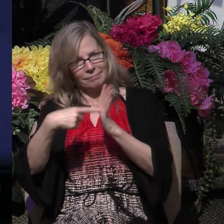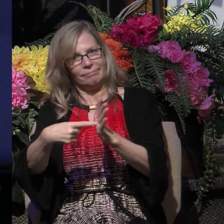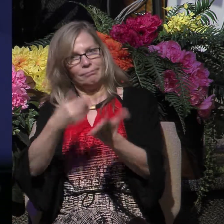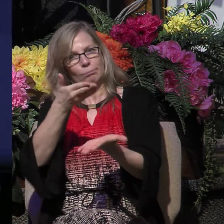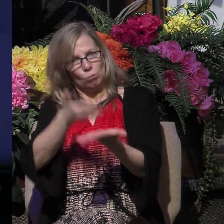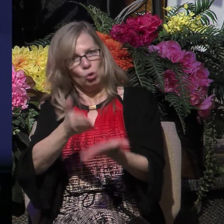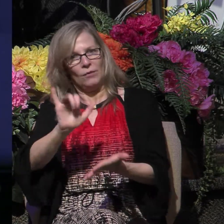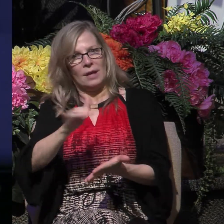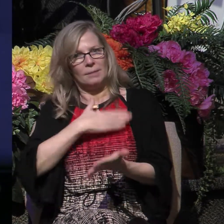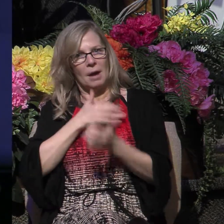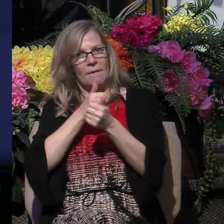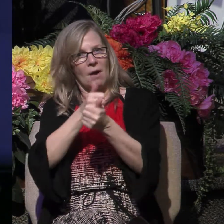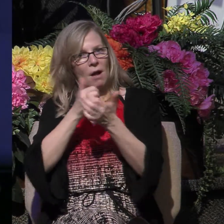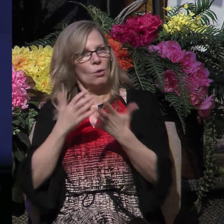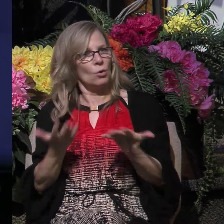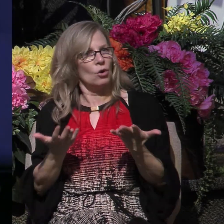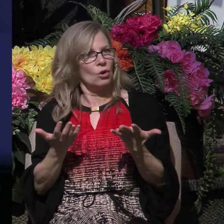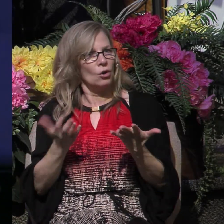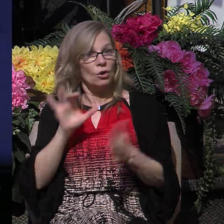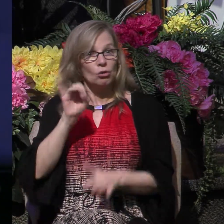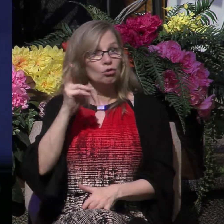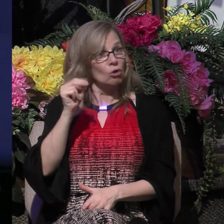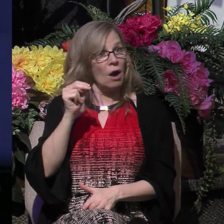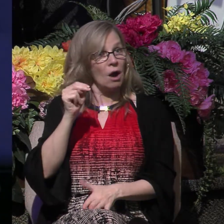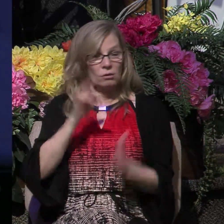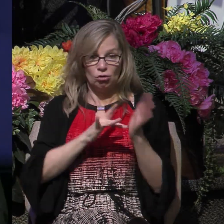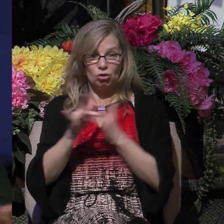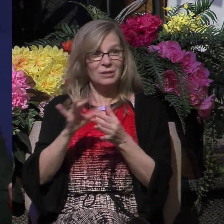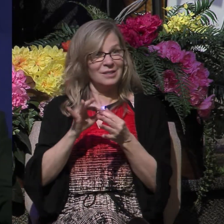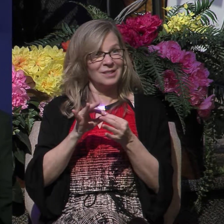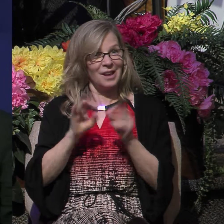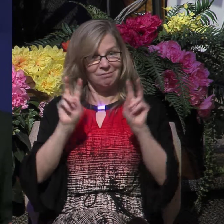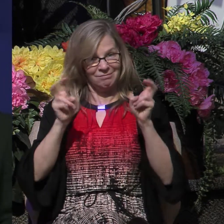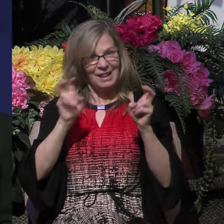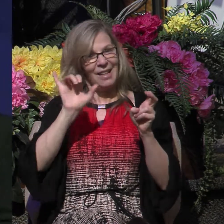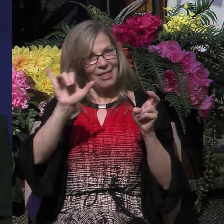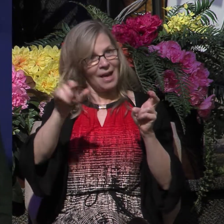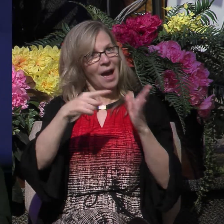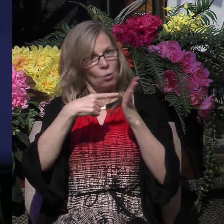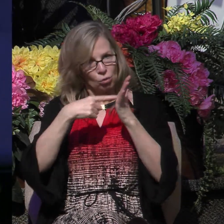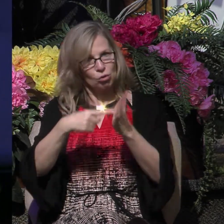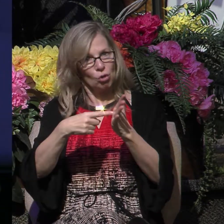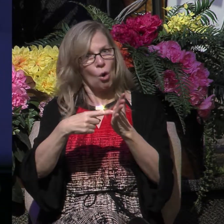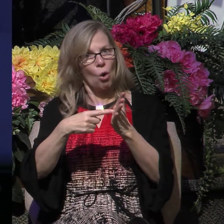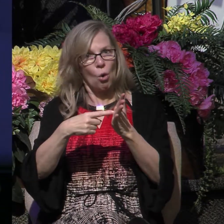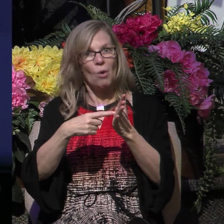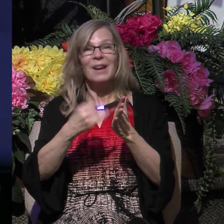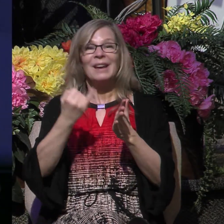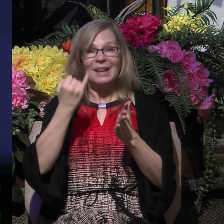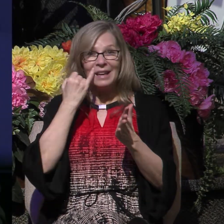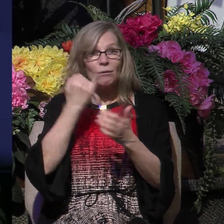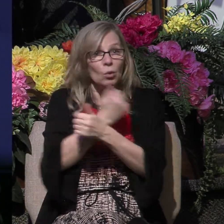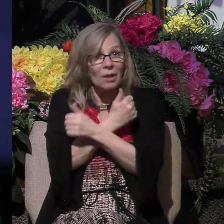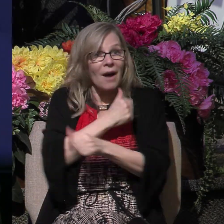In John 13, 35, Jesus said, by this all men will know that you are my disciples if you have love for one another.